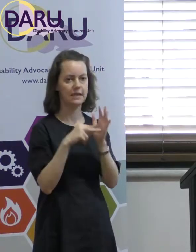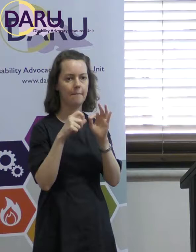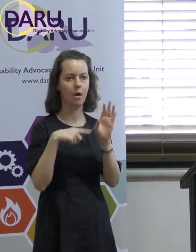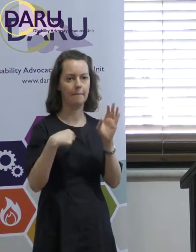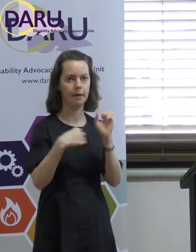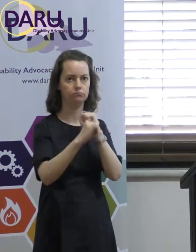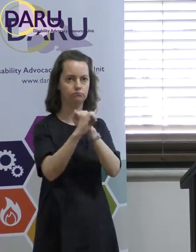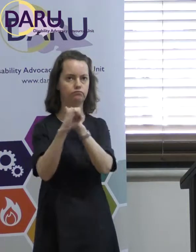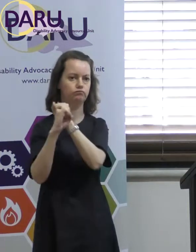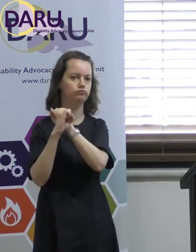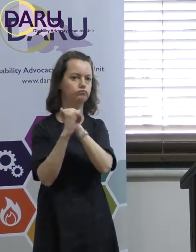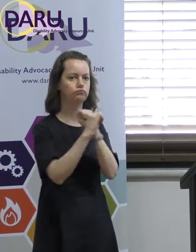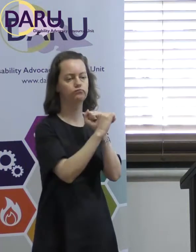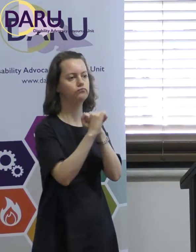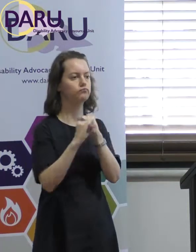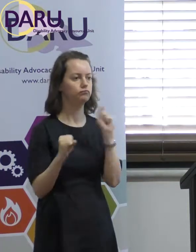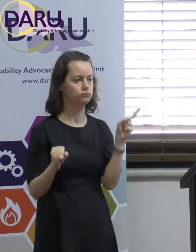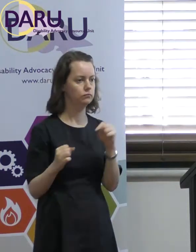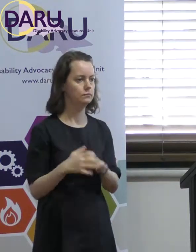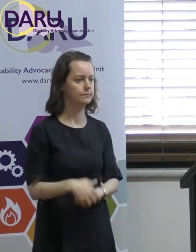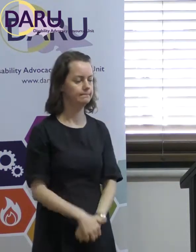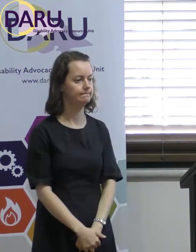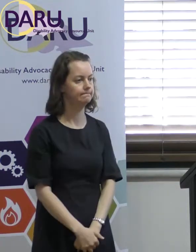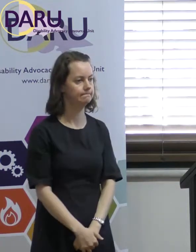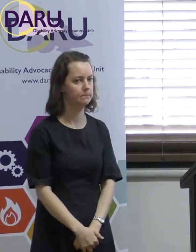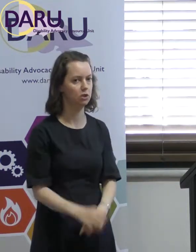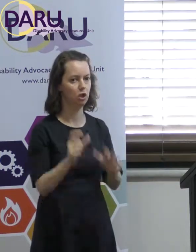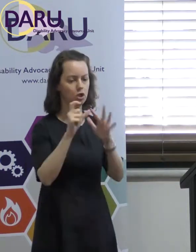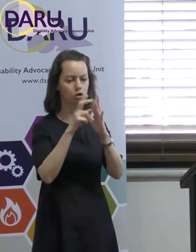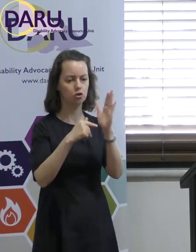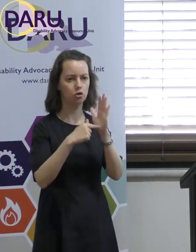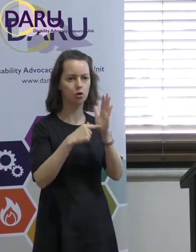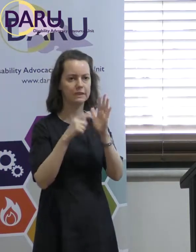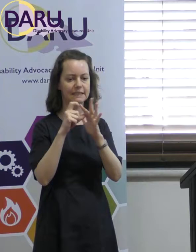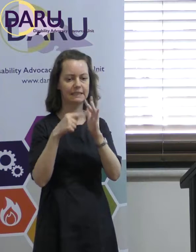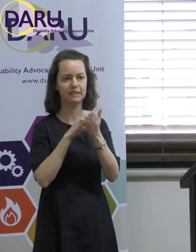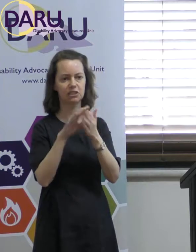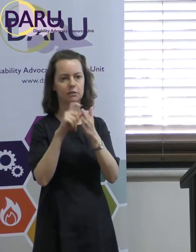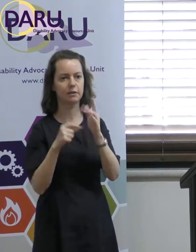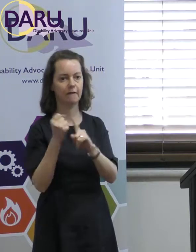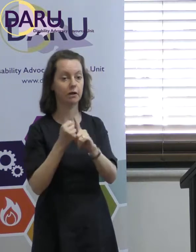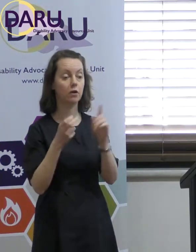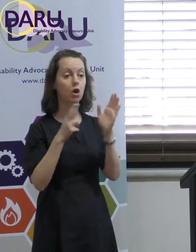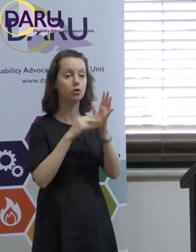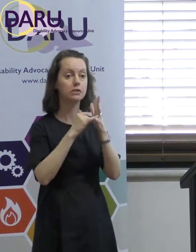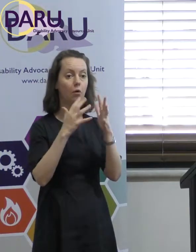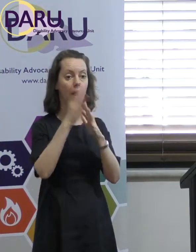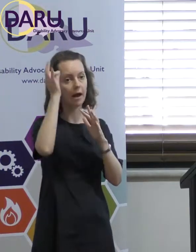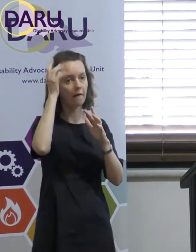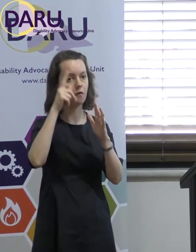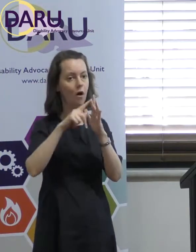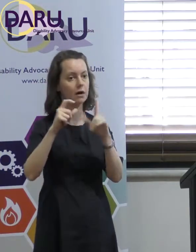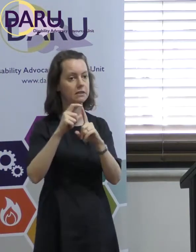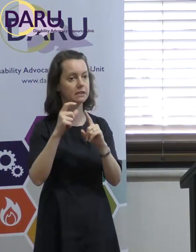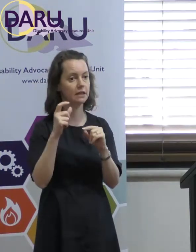logo thing, banner, Standbyme, Don't Ditch Disability Advocacy. New South Wales Council for Intellectual Disability